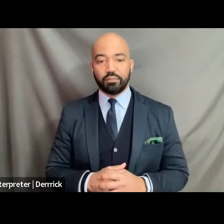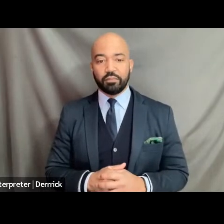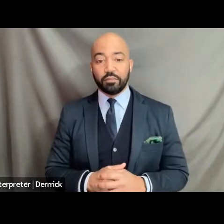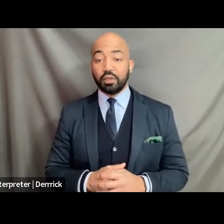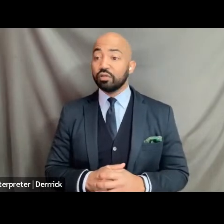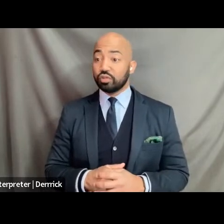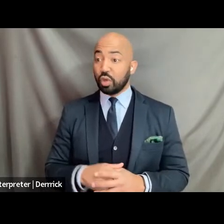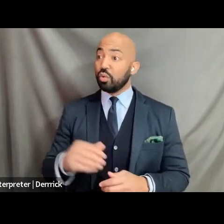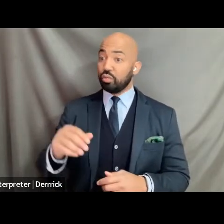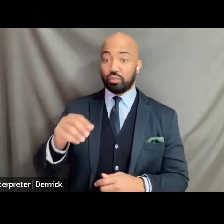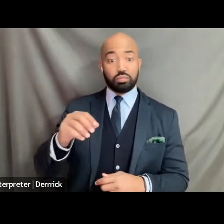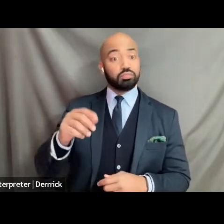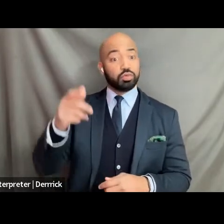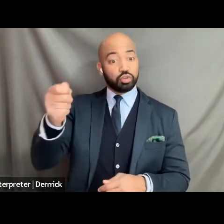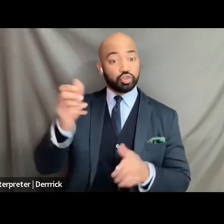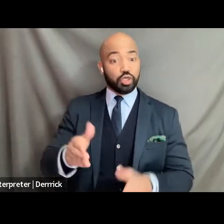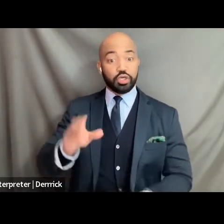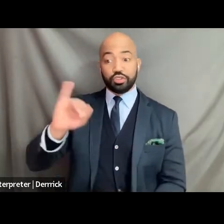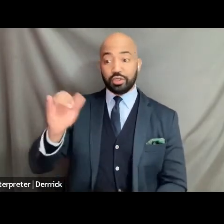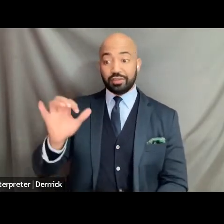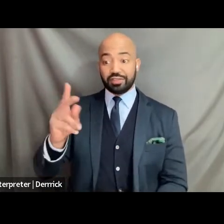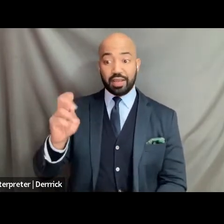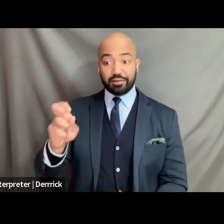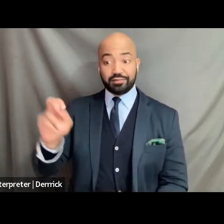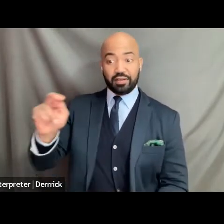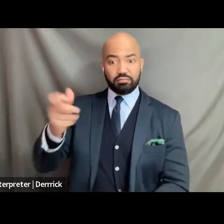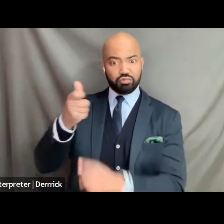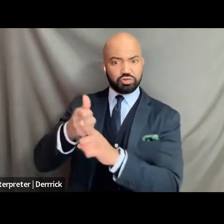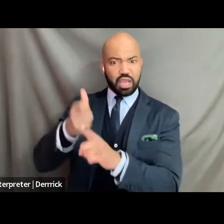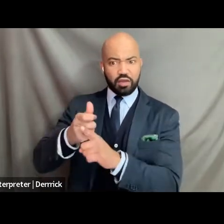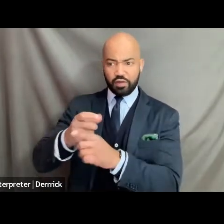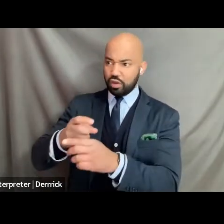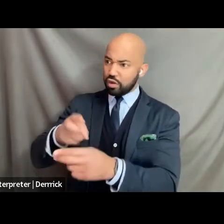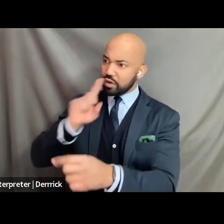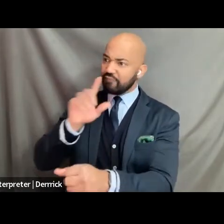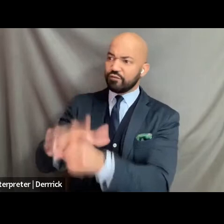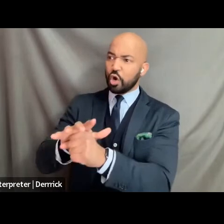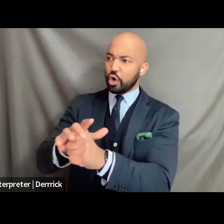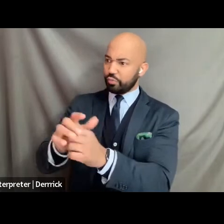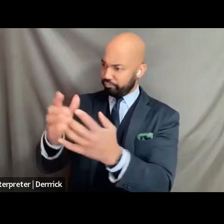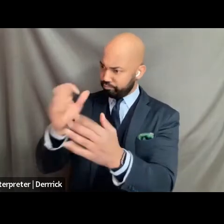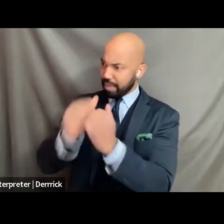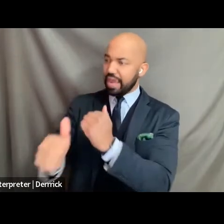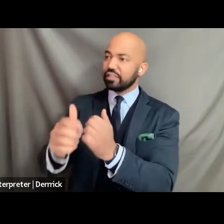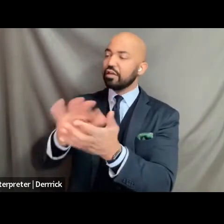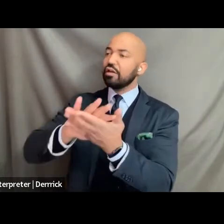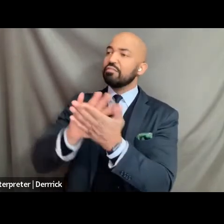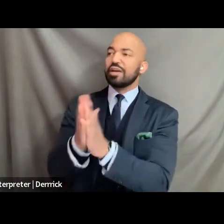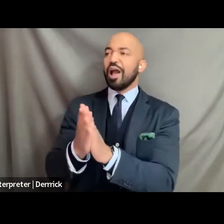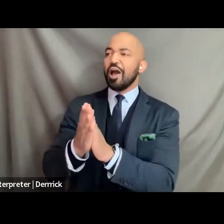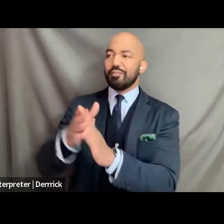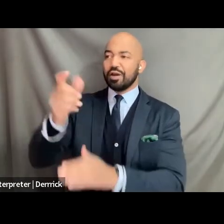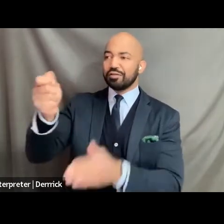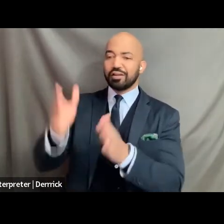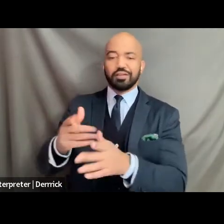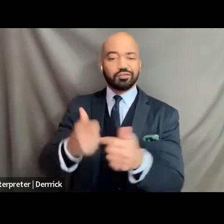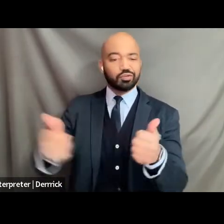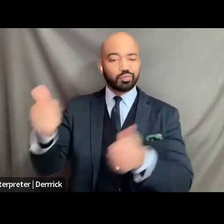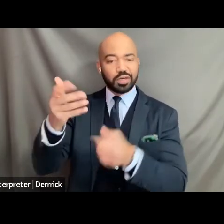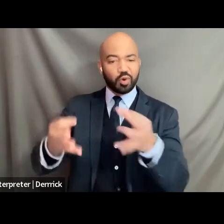judge jackson to the supreme court a person who will see that suffering will understand that suffering from judge